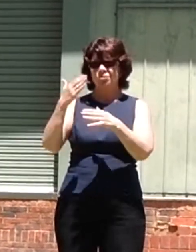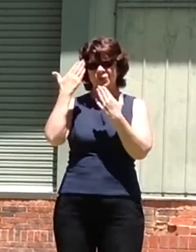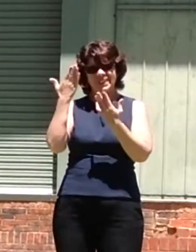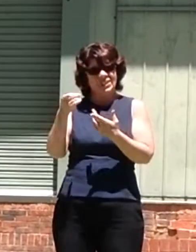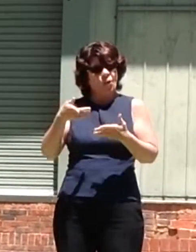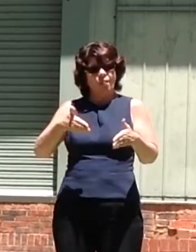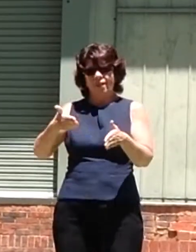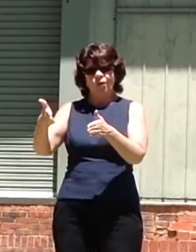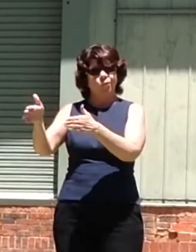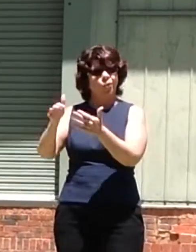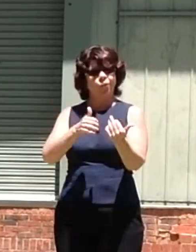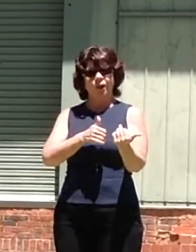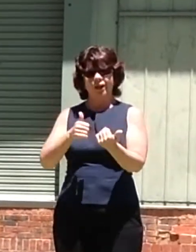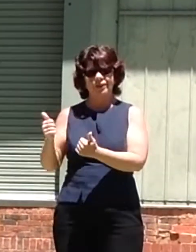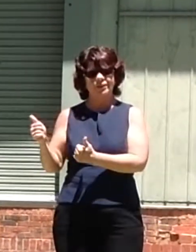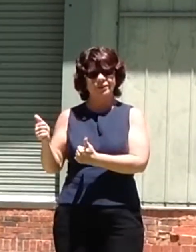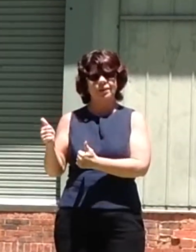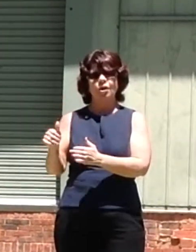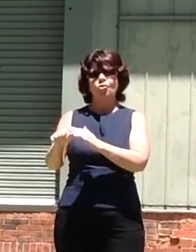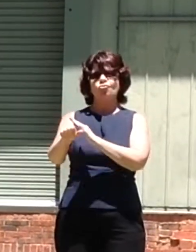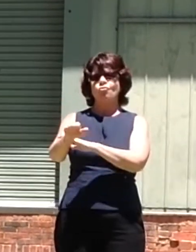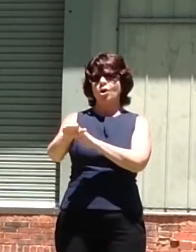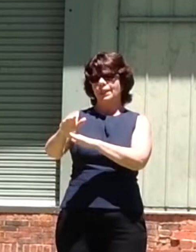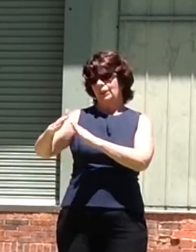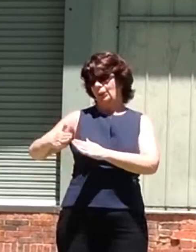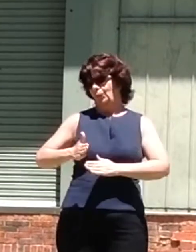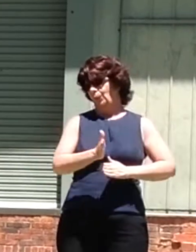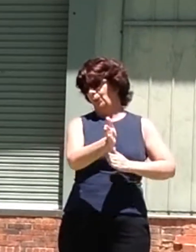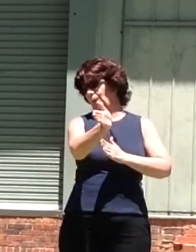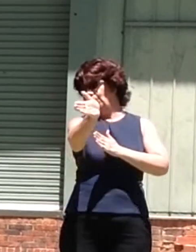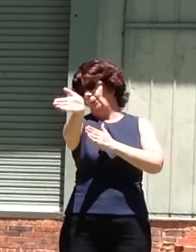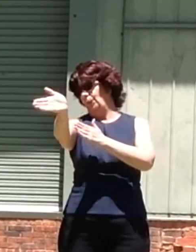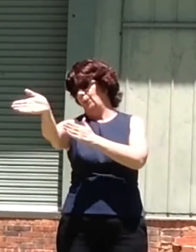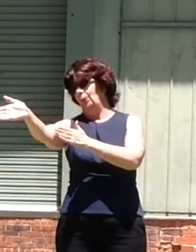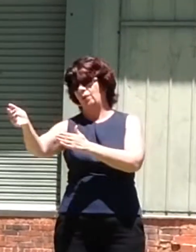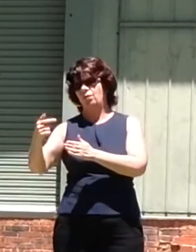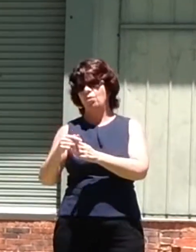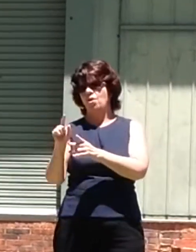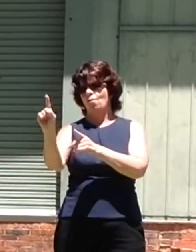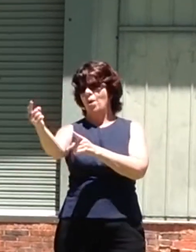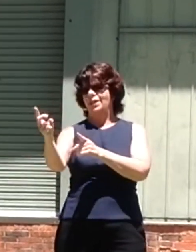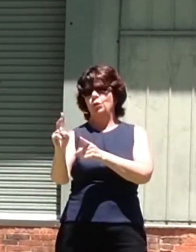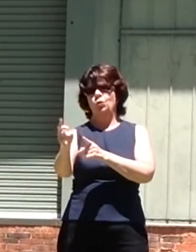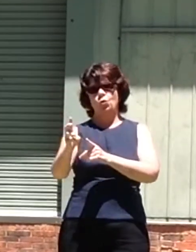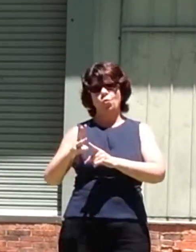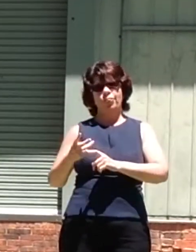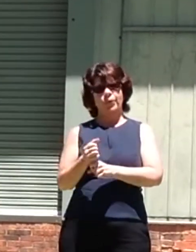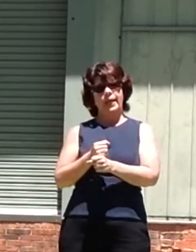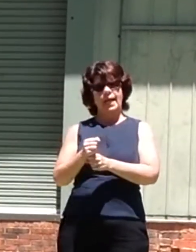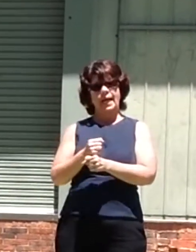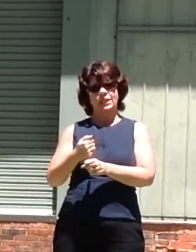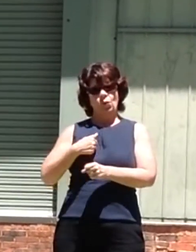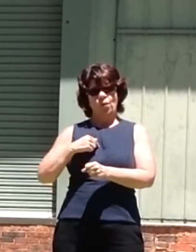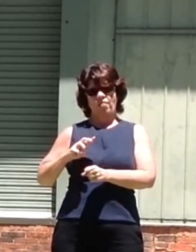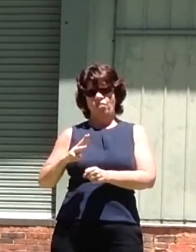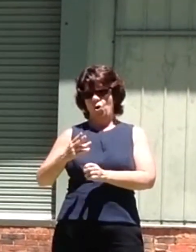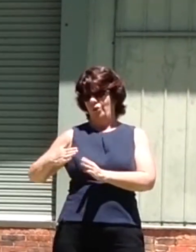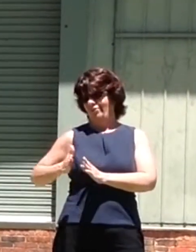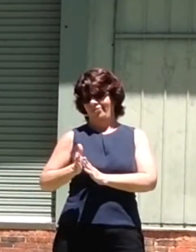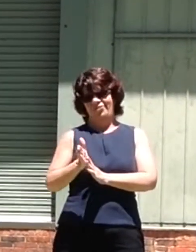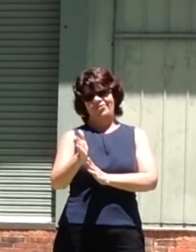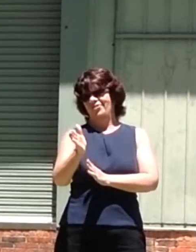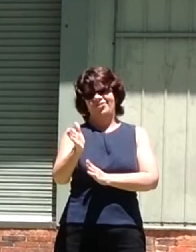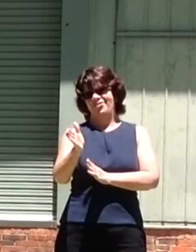we were the third car, there were three cars in convoy, we were the third car and we failed to make it around the bend.